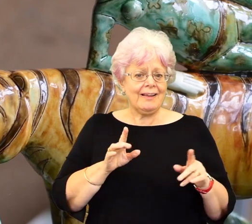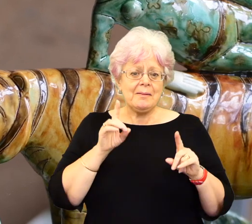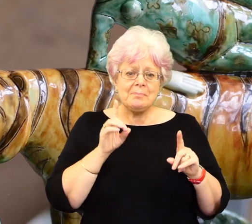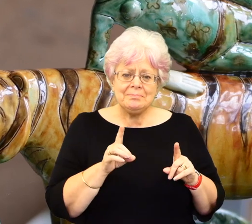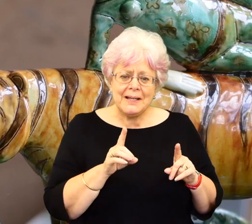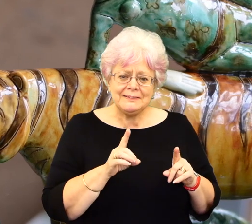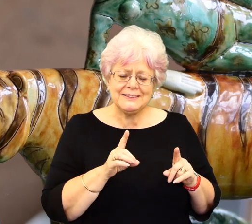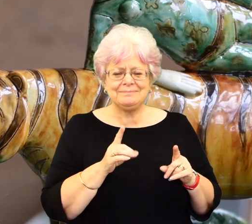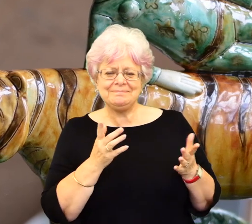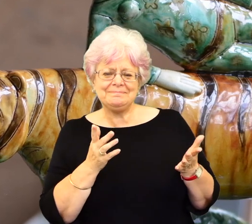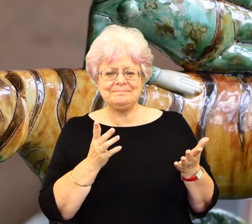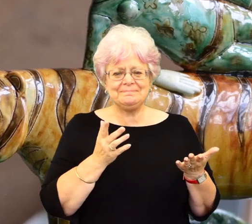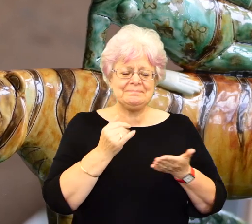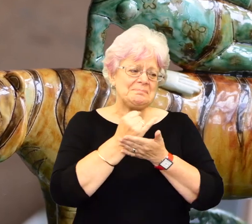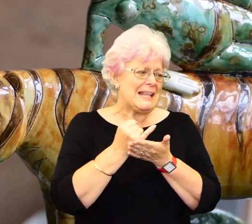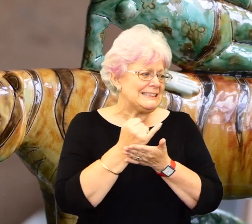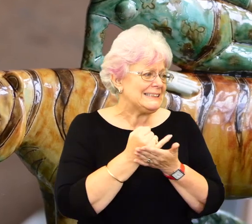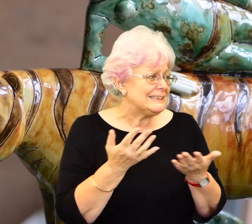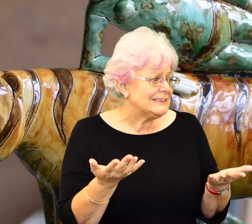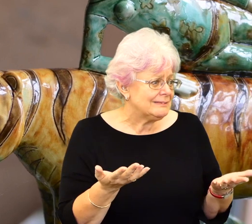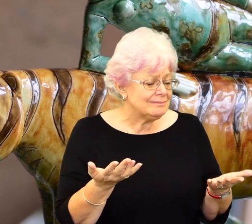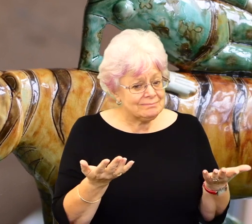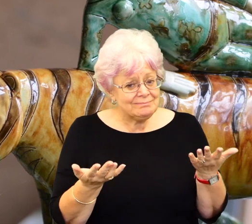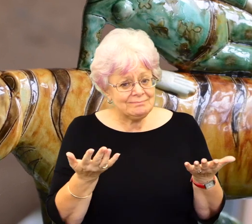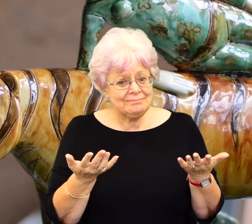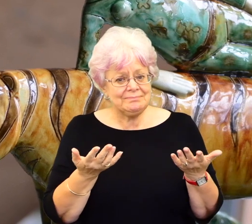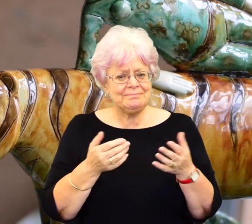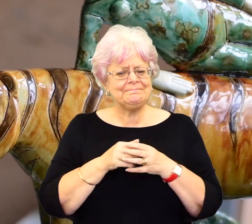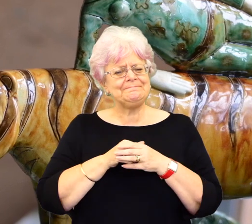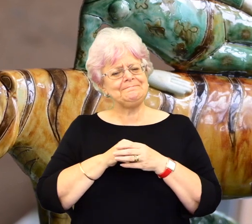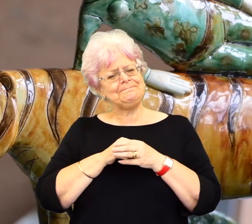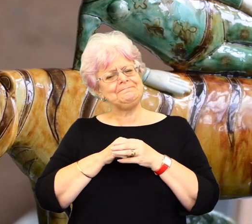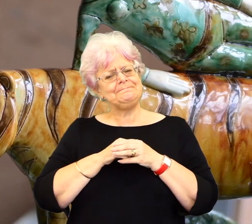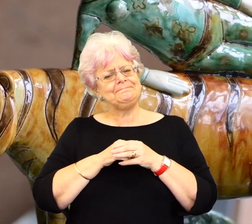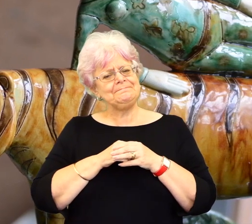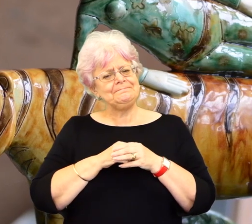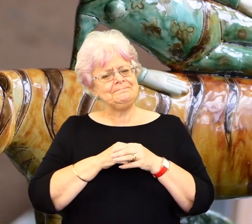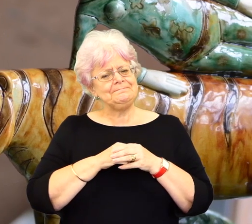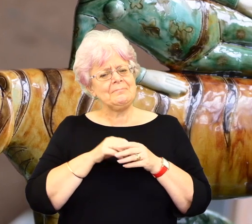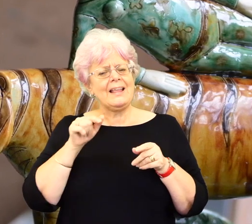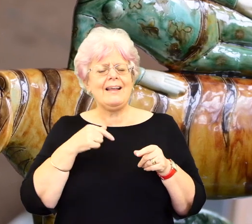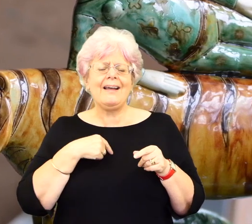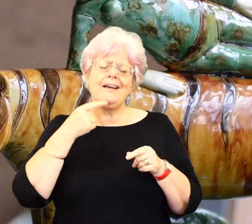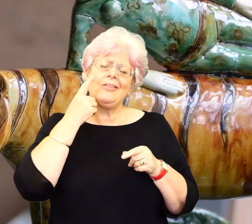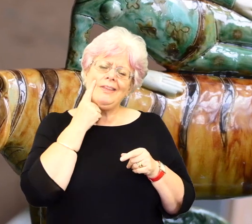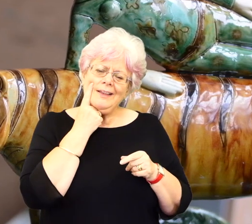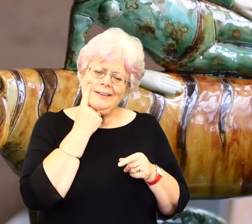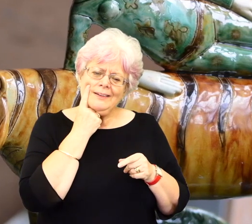adults are thinking, no, wouldn't, it's too messy. Um, I think that's probably what, I like about that sort of